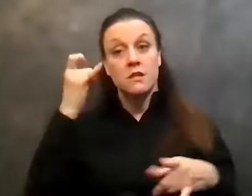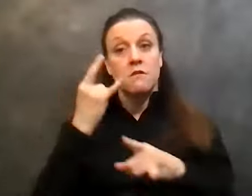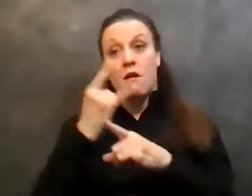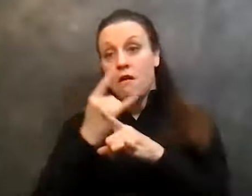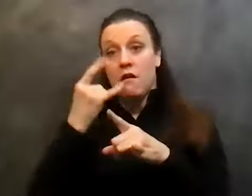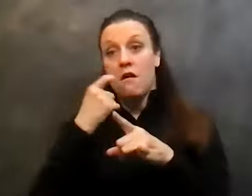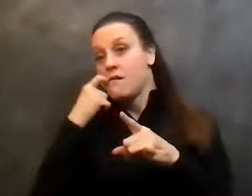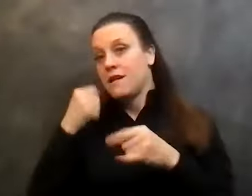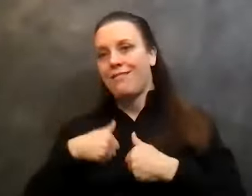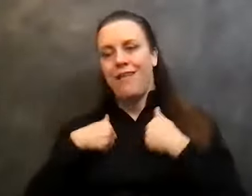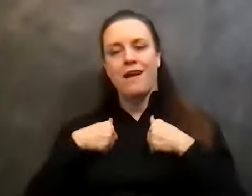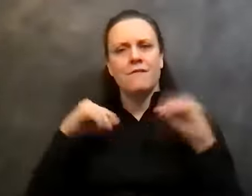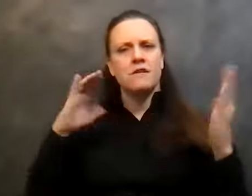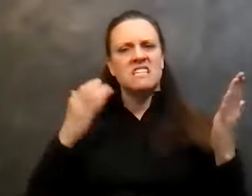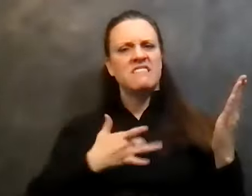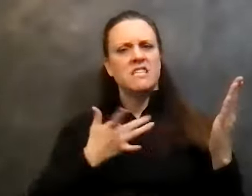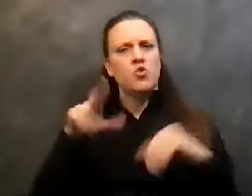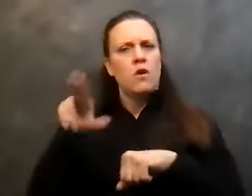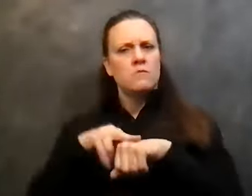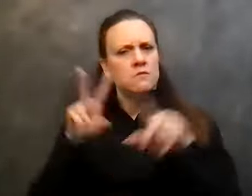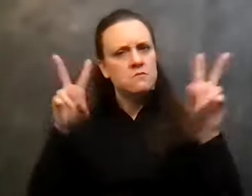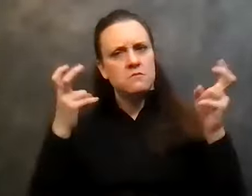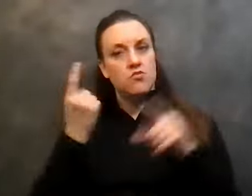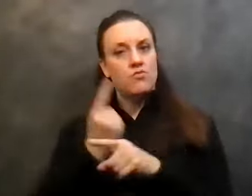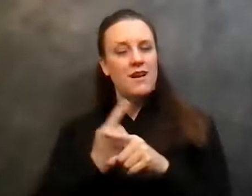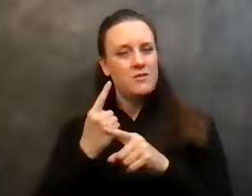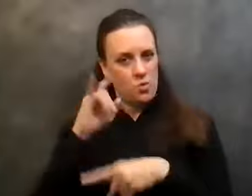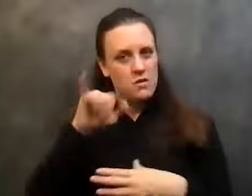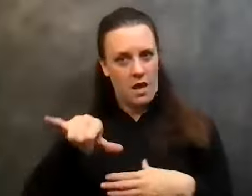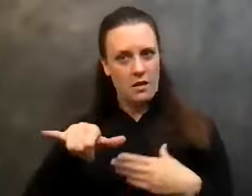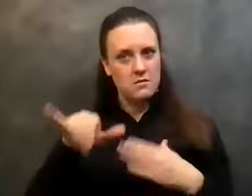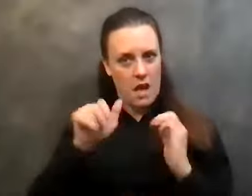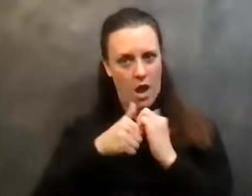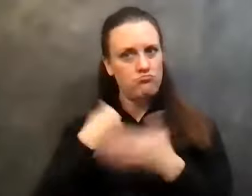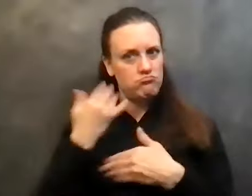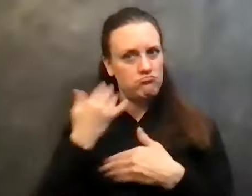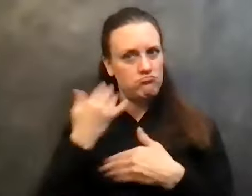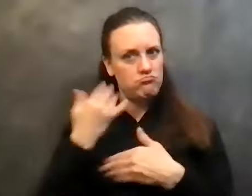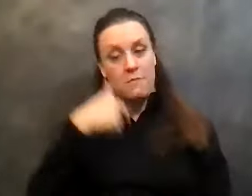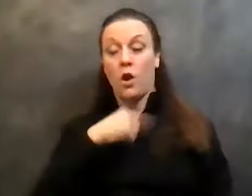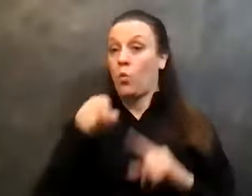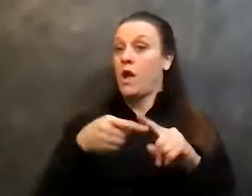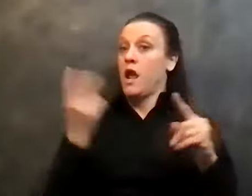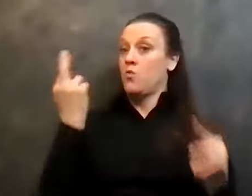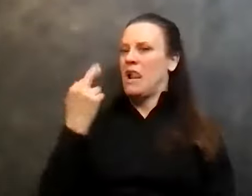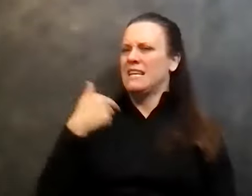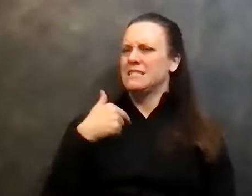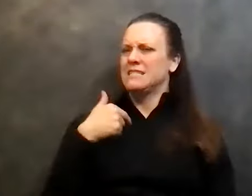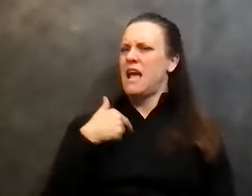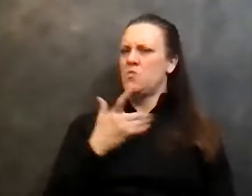only normal one. And that's kind of the way it was for me too. And I found that I would tend to hang out with